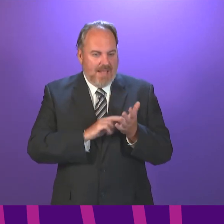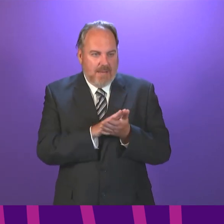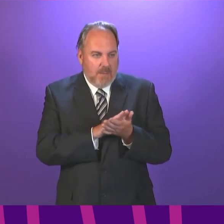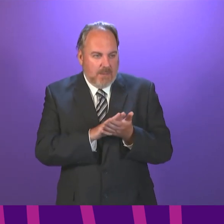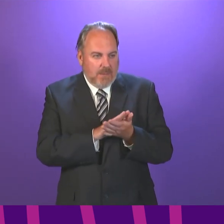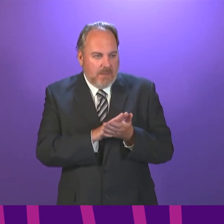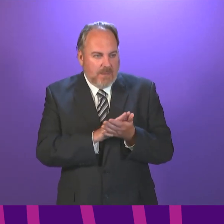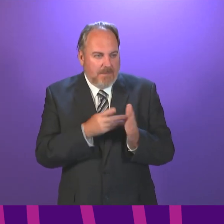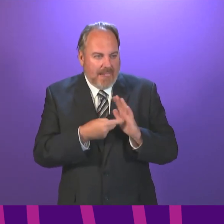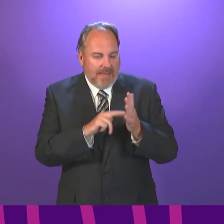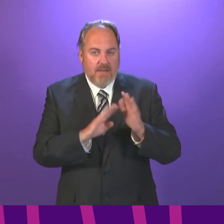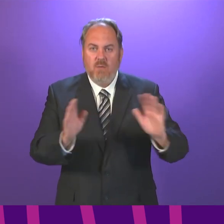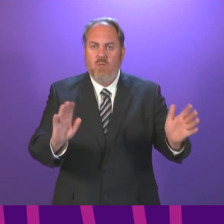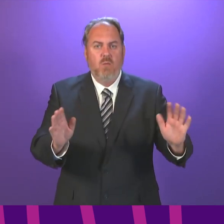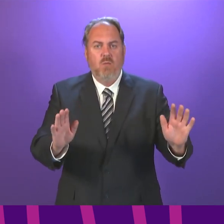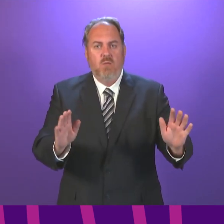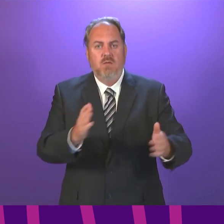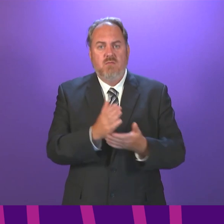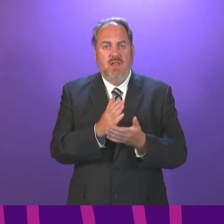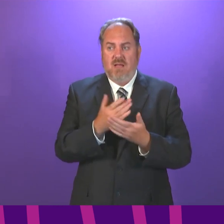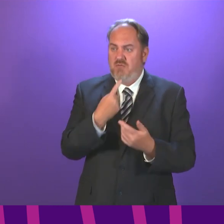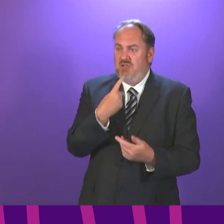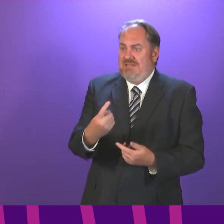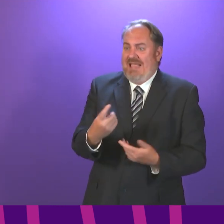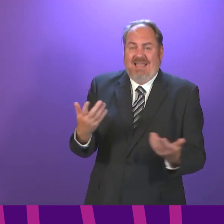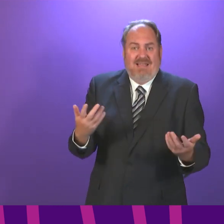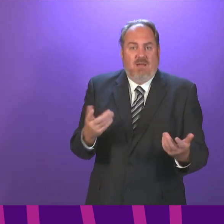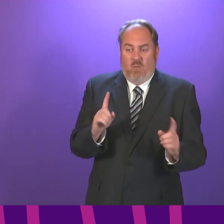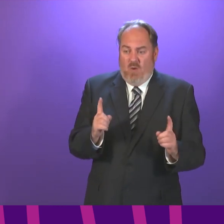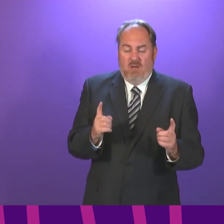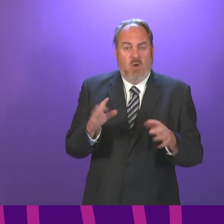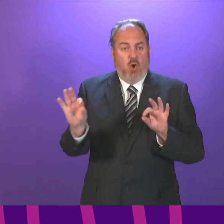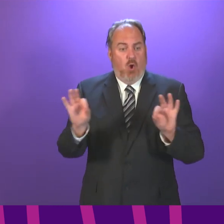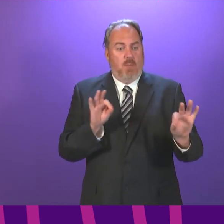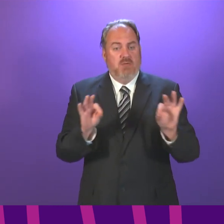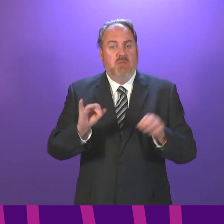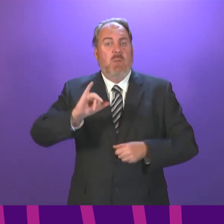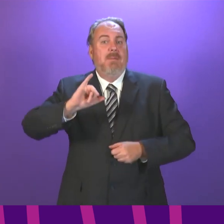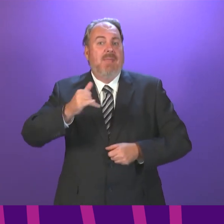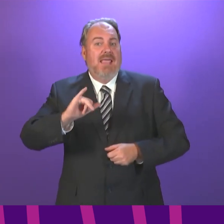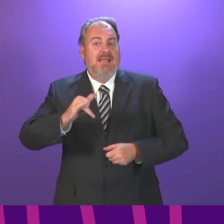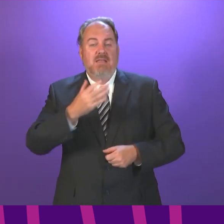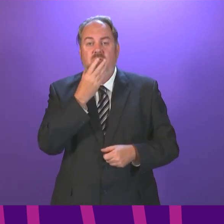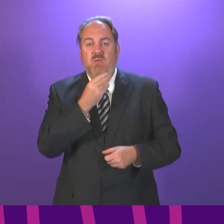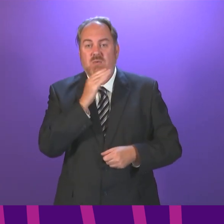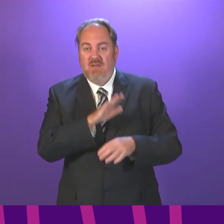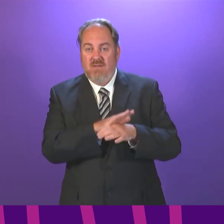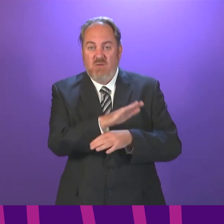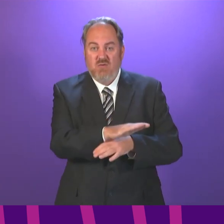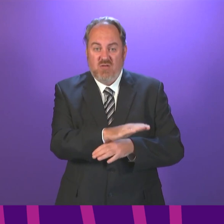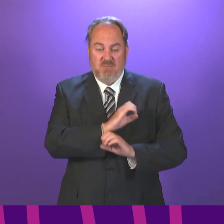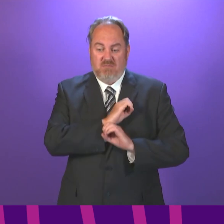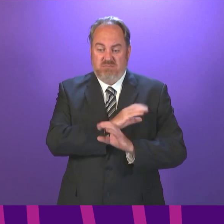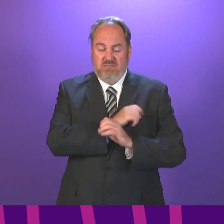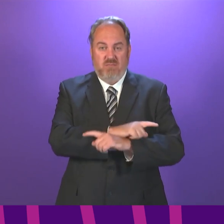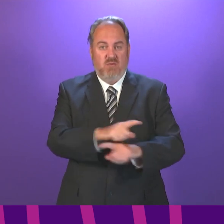today in front of Parliament and been frank about the options that we are leaving open and given an undertaking to Parliament that will be